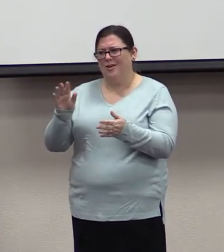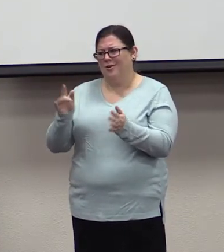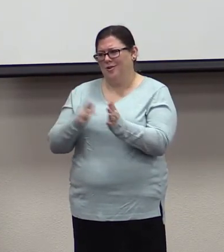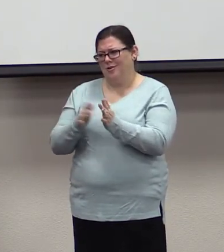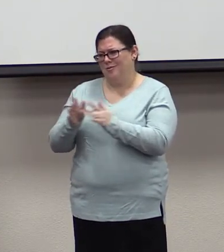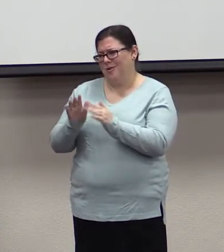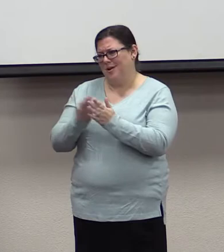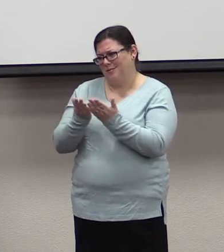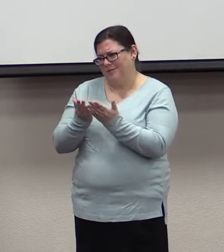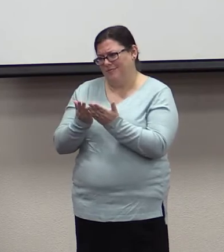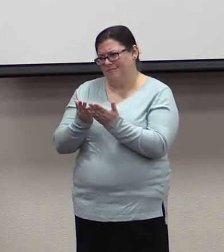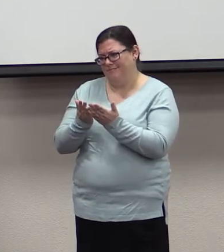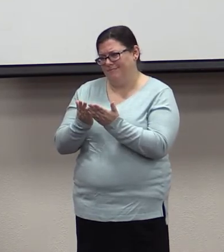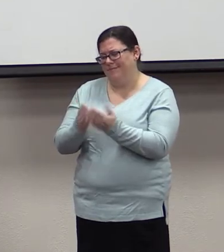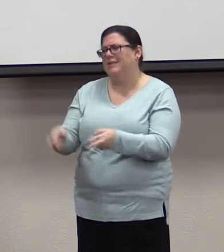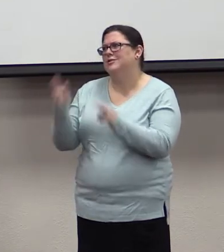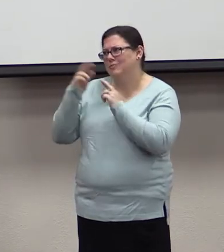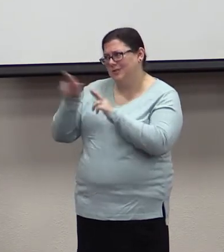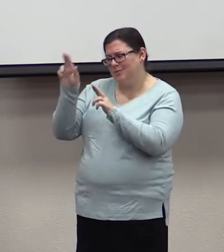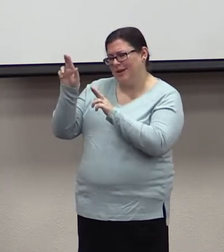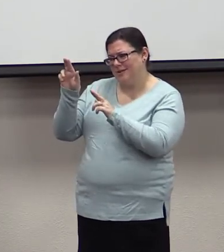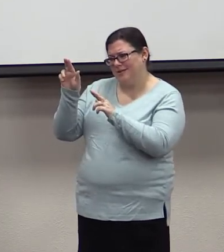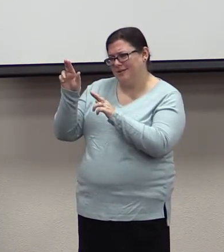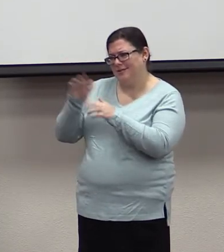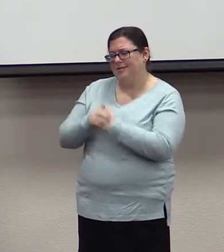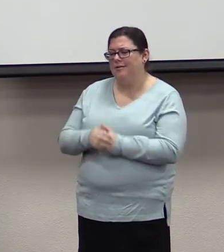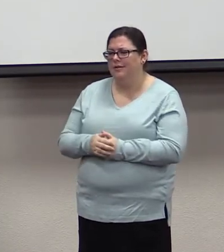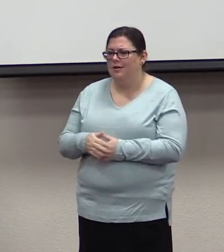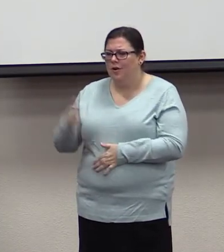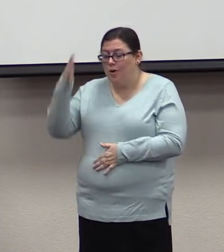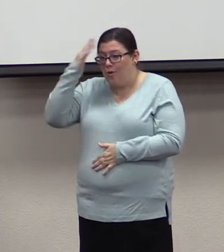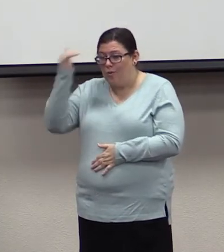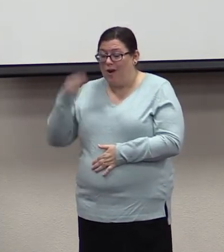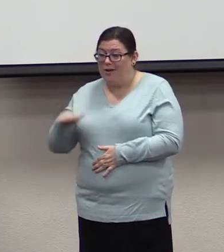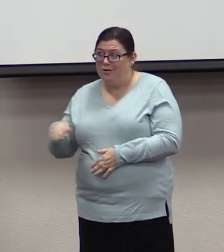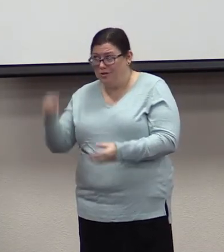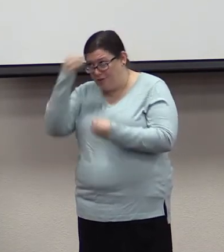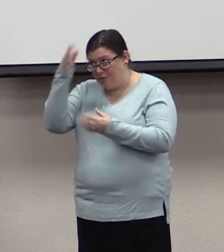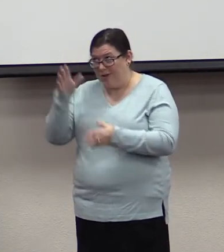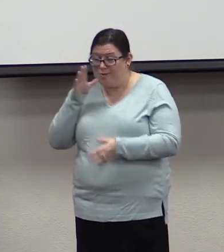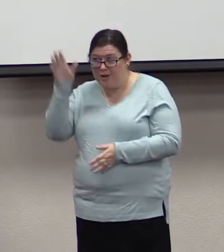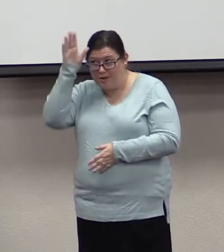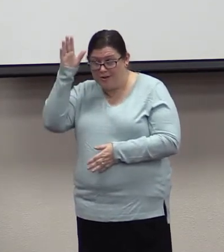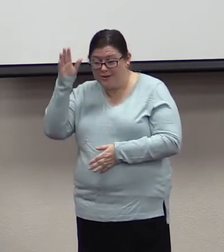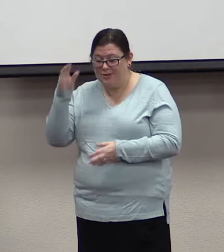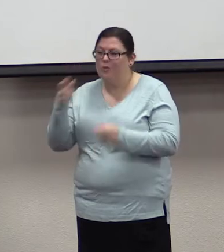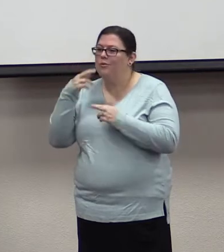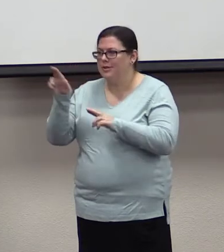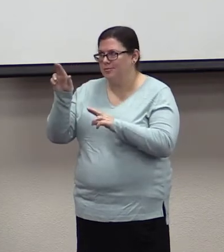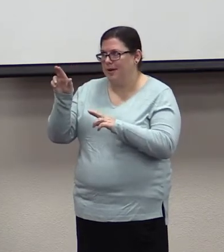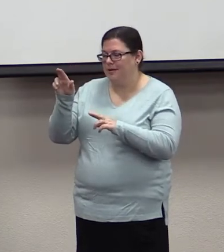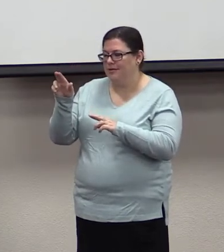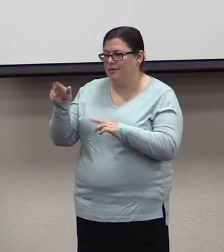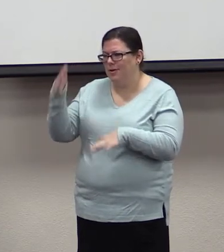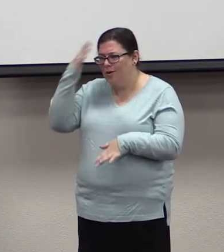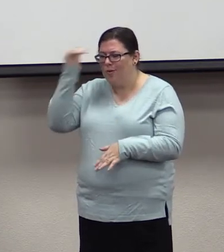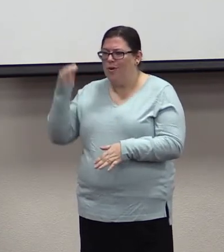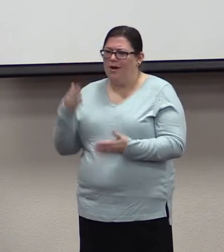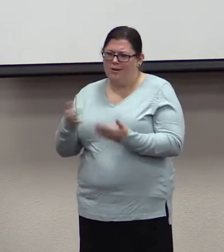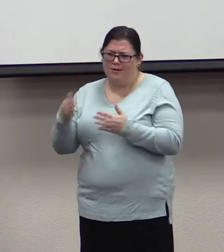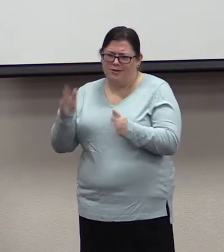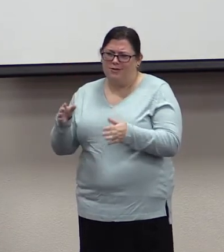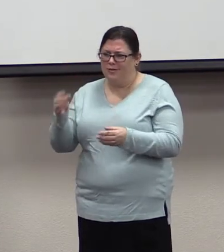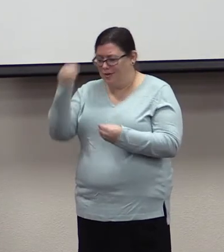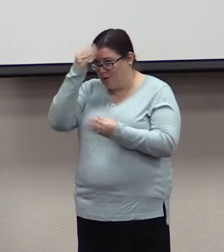Why are children supposed to obey their parents? Respect. Why are bond-servants supposed to obey their masters?